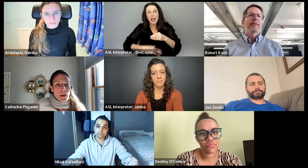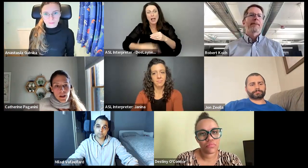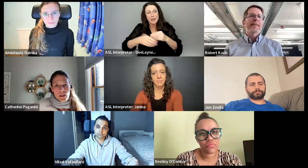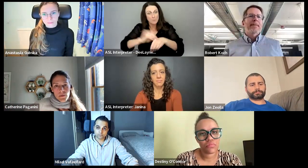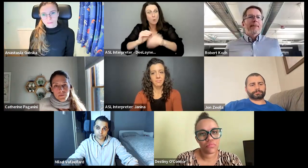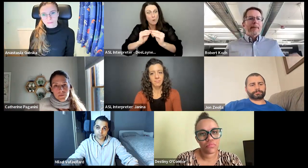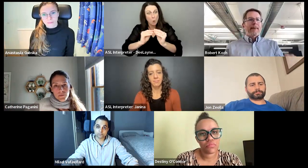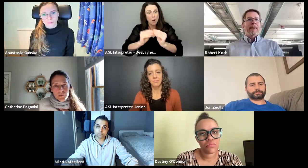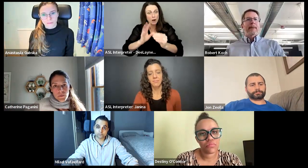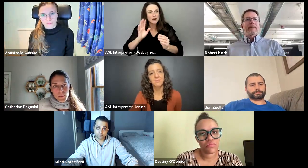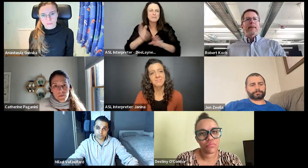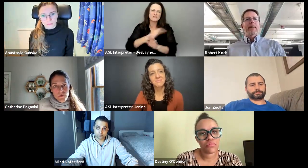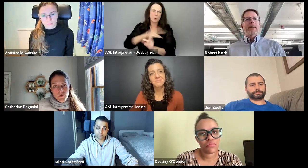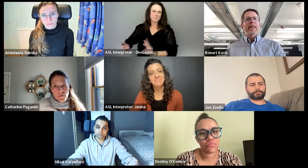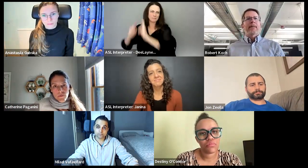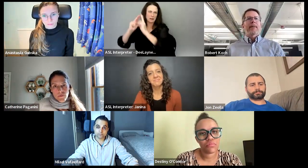By Paris.